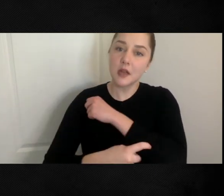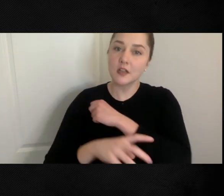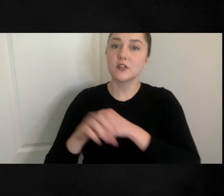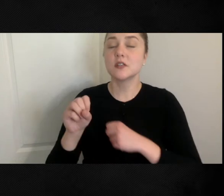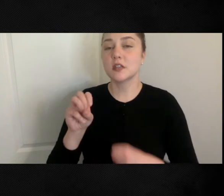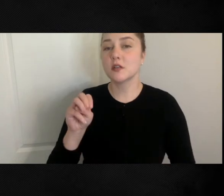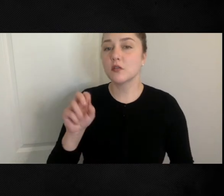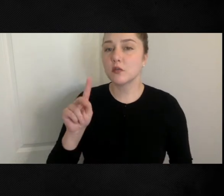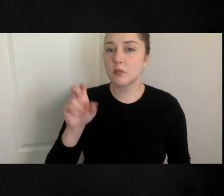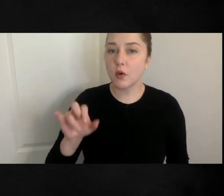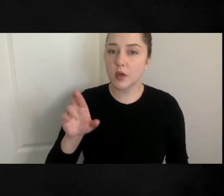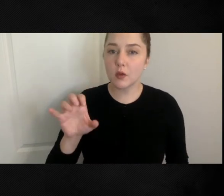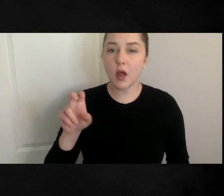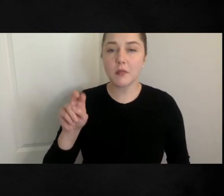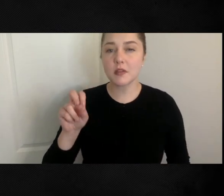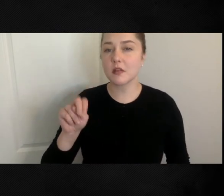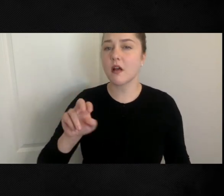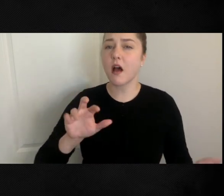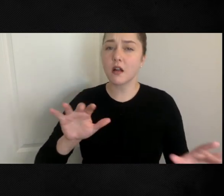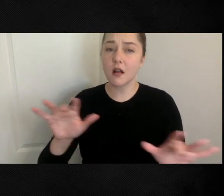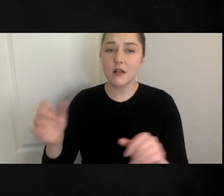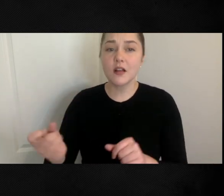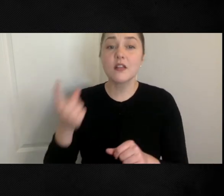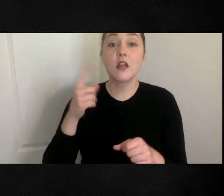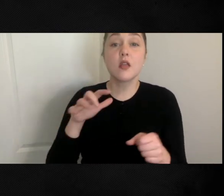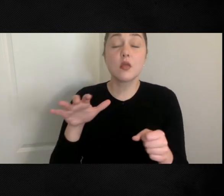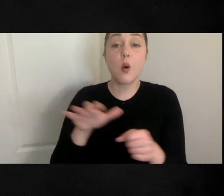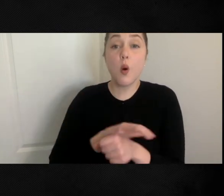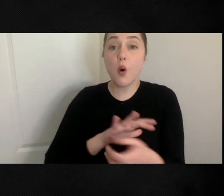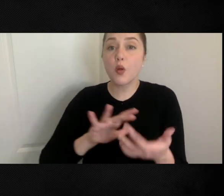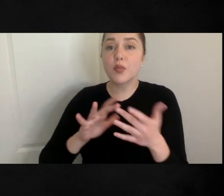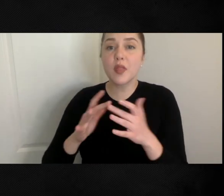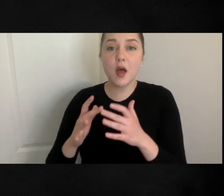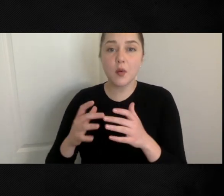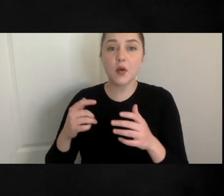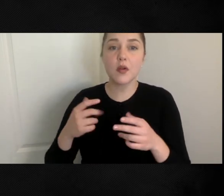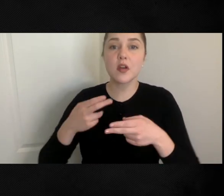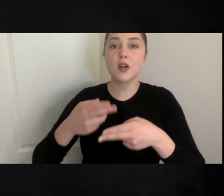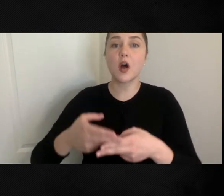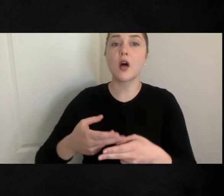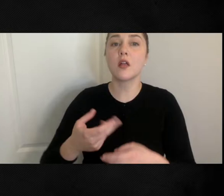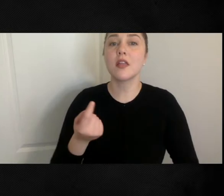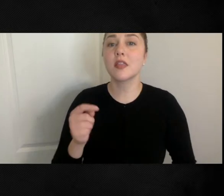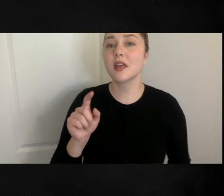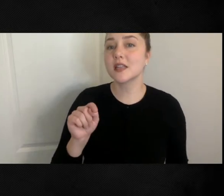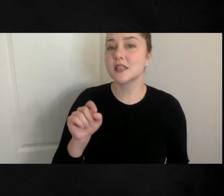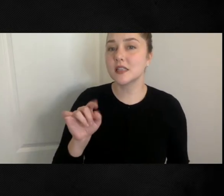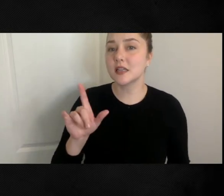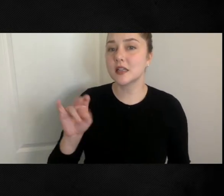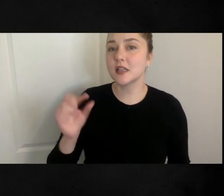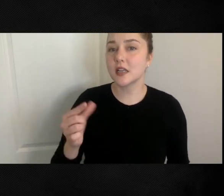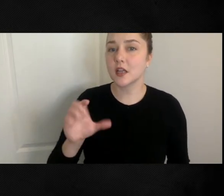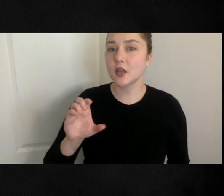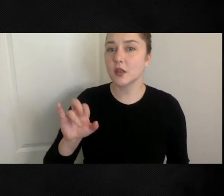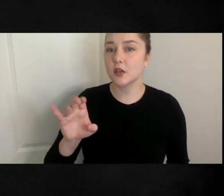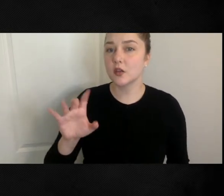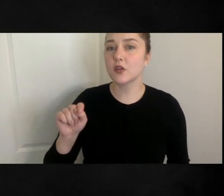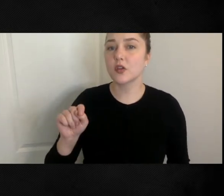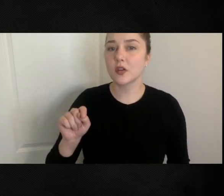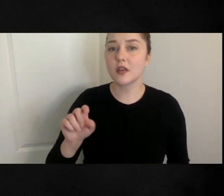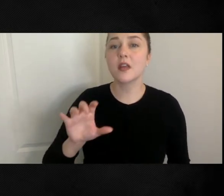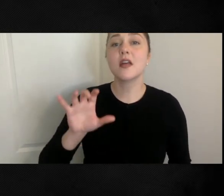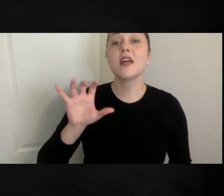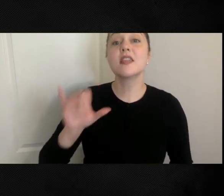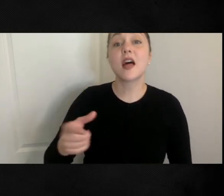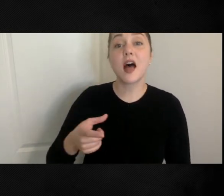And this whole network was called the Chitlin Circuit, which is a derivative of soul food